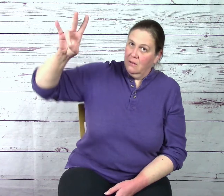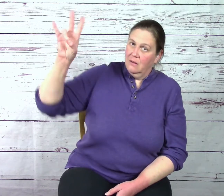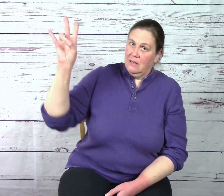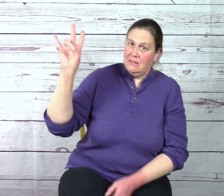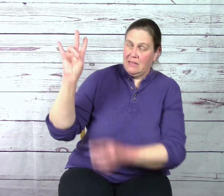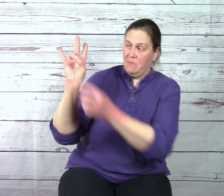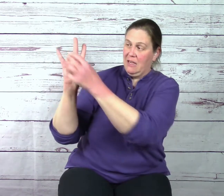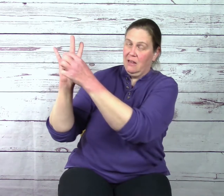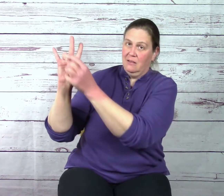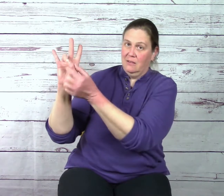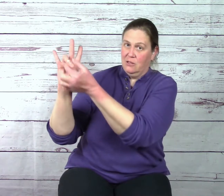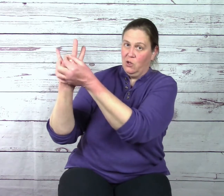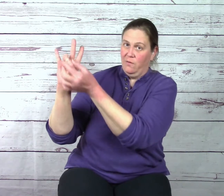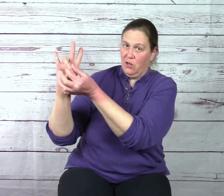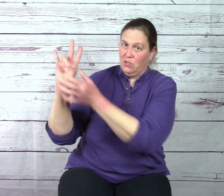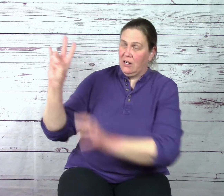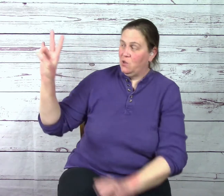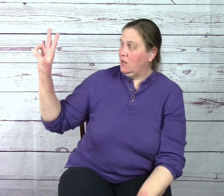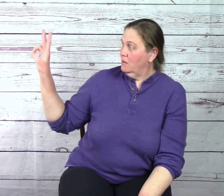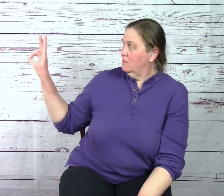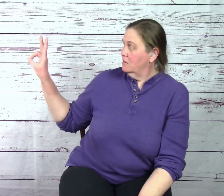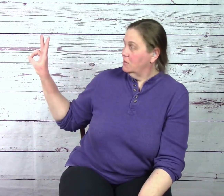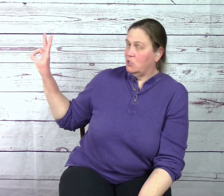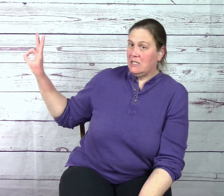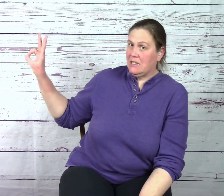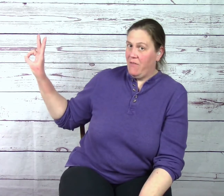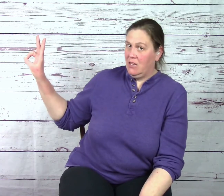it's the same thing. The two fingers are touching. The seven,